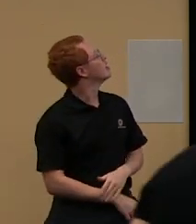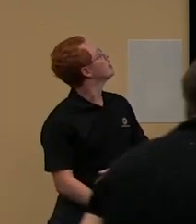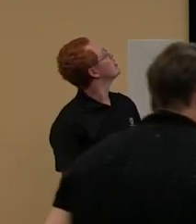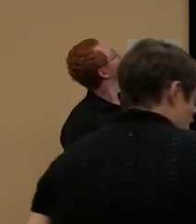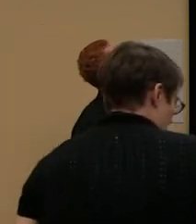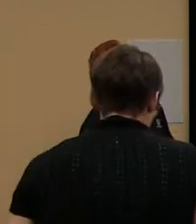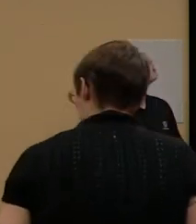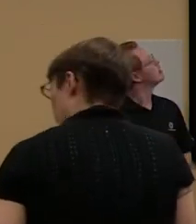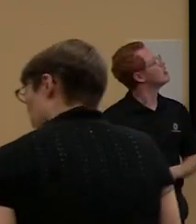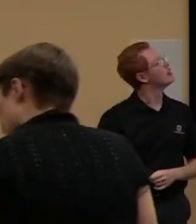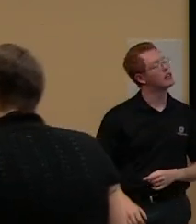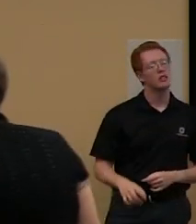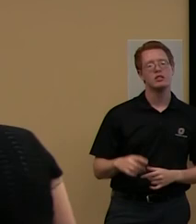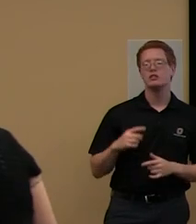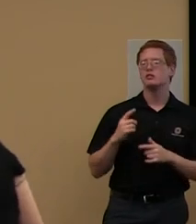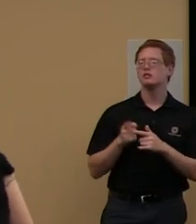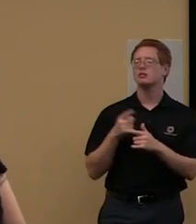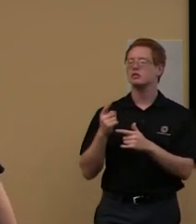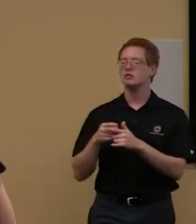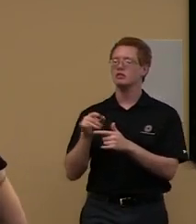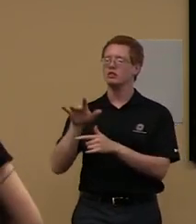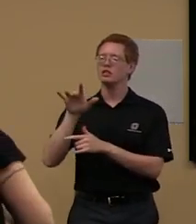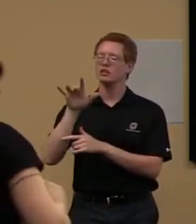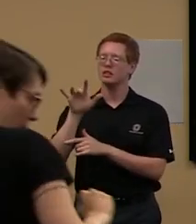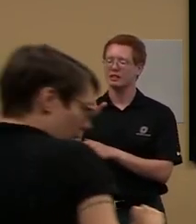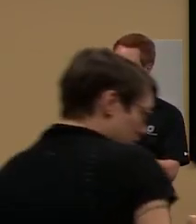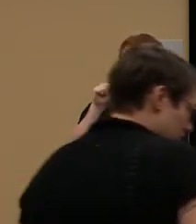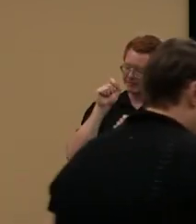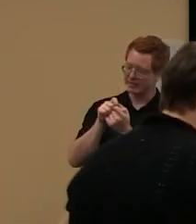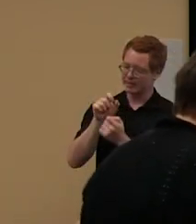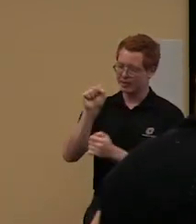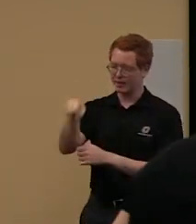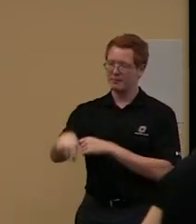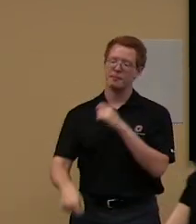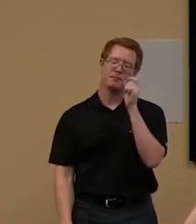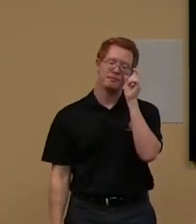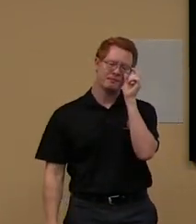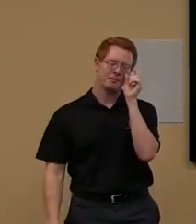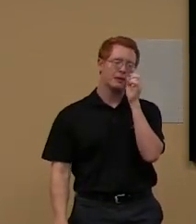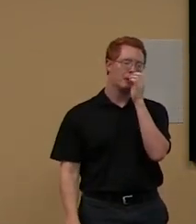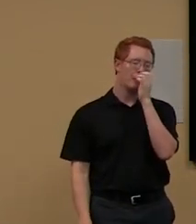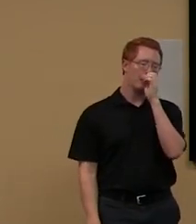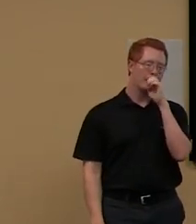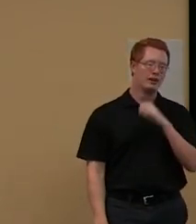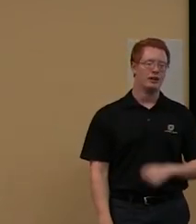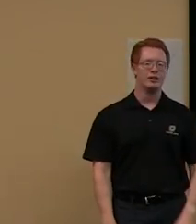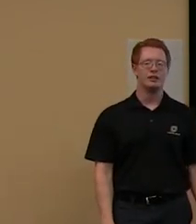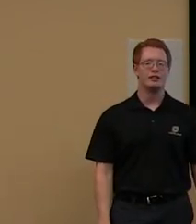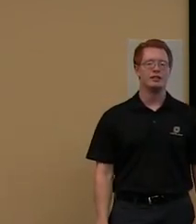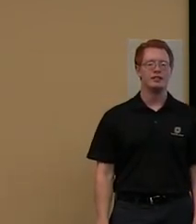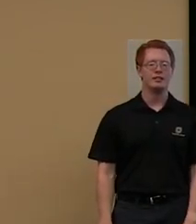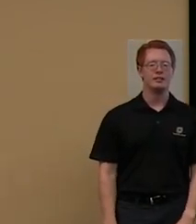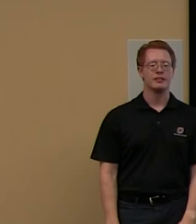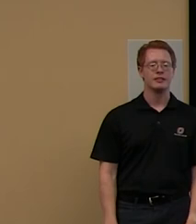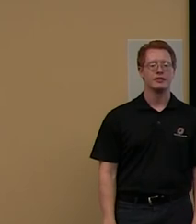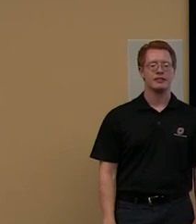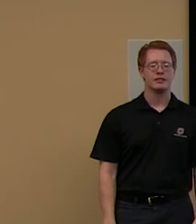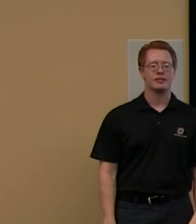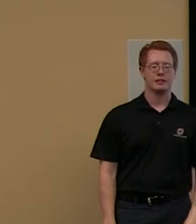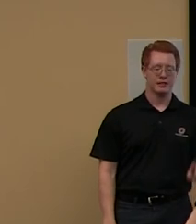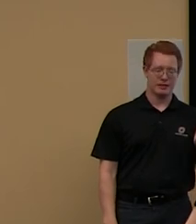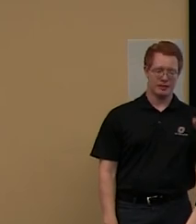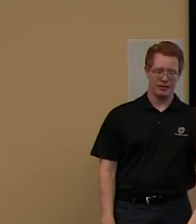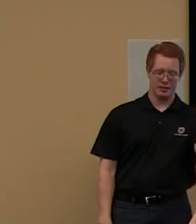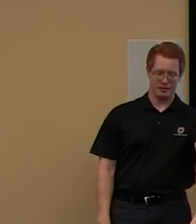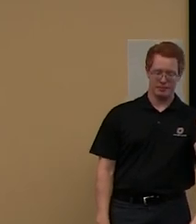excellent then what you want to do is click on exactly right click on the interlibrary loan yep exactly